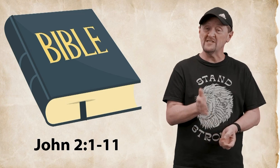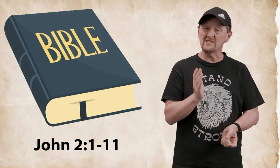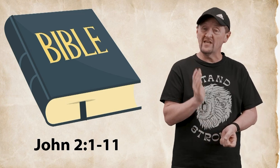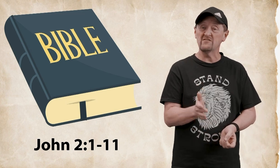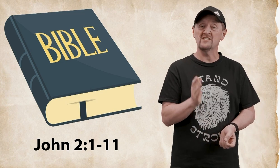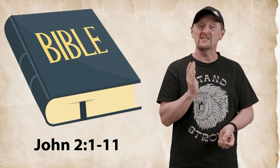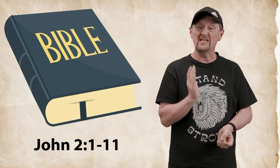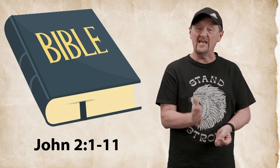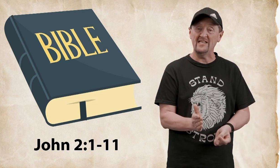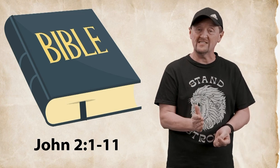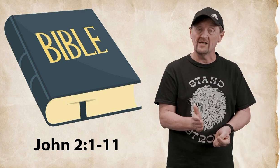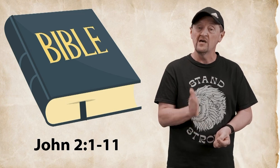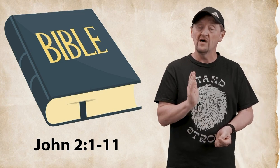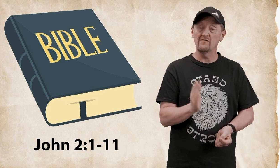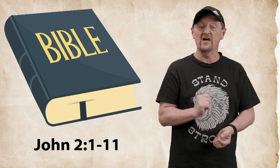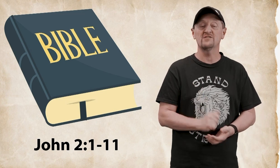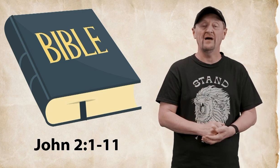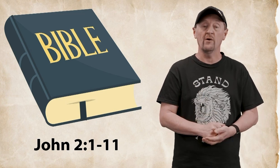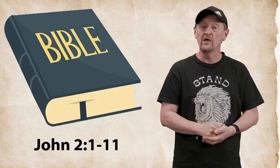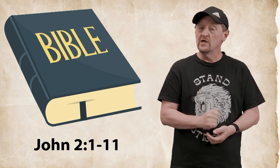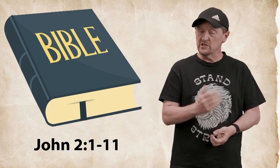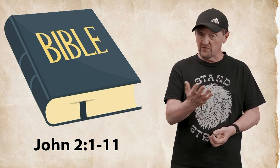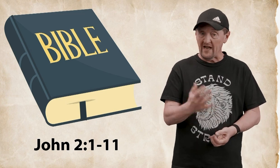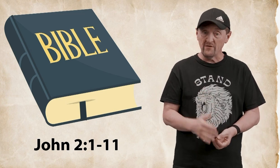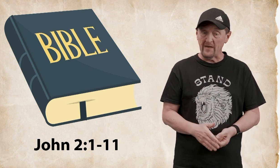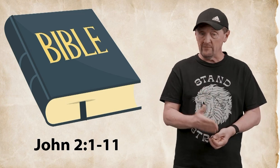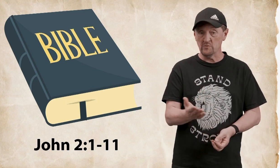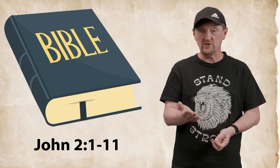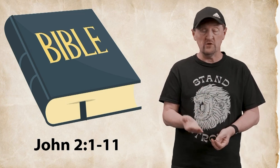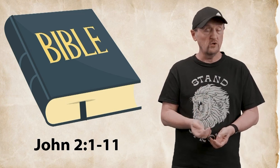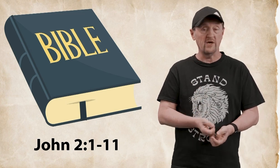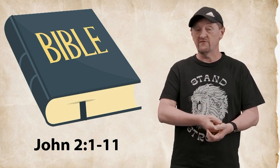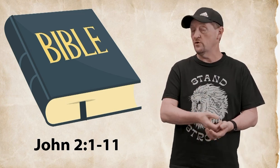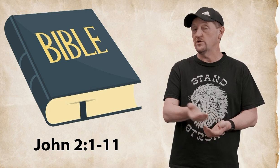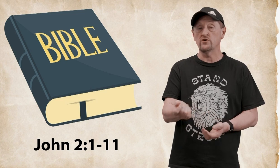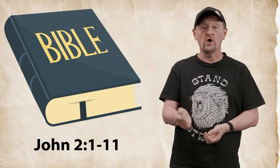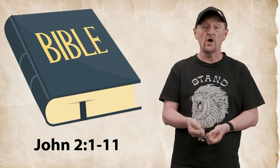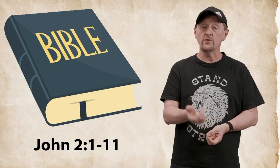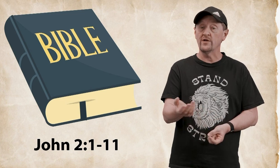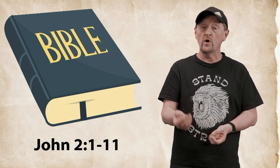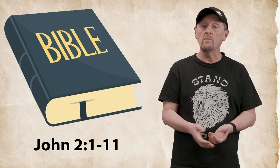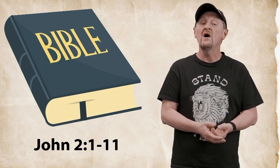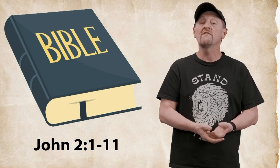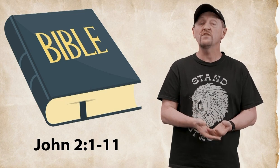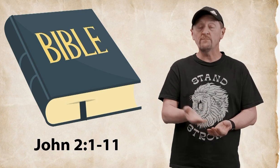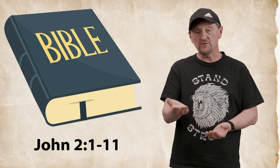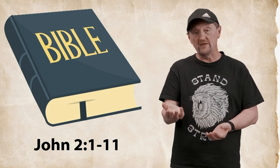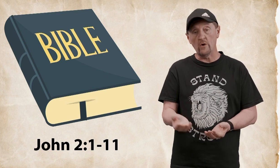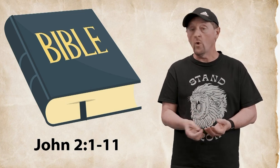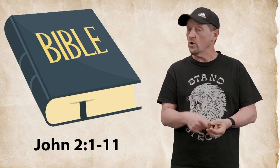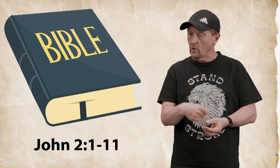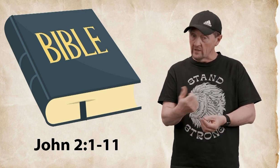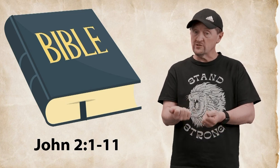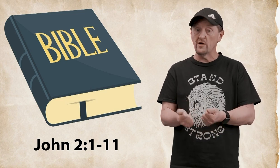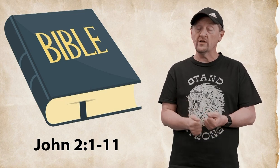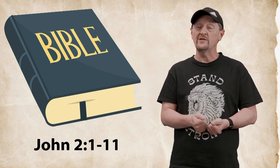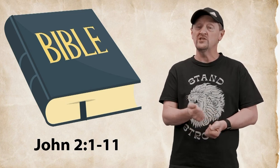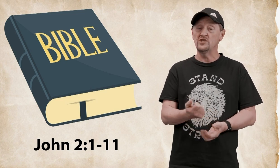gives us a taste of God's power so if you have your Bibles with you no matter if you're in your car you're at home flip with me or go electronically to John